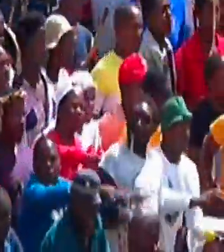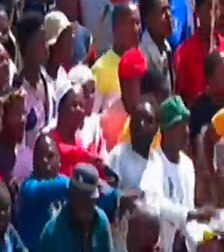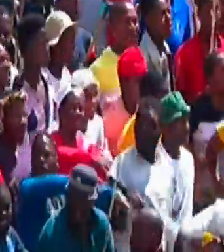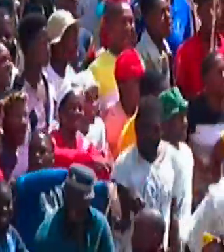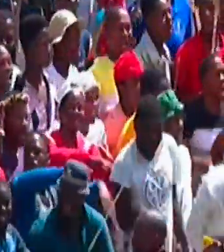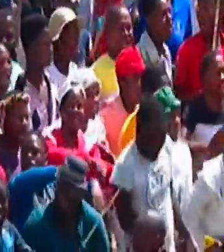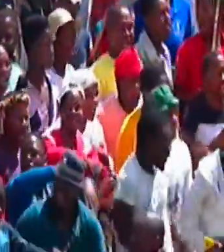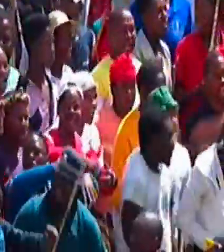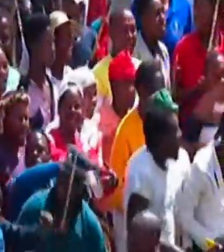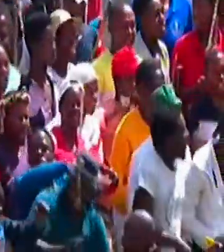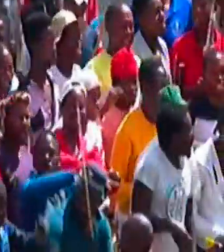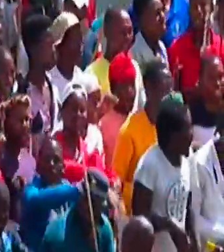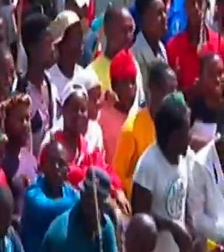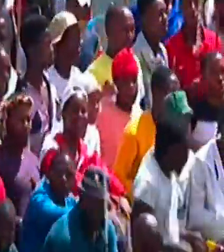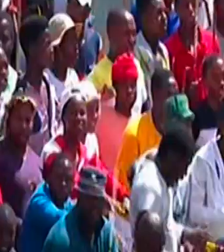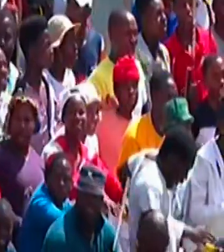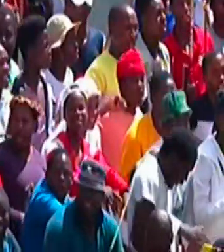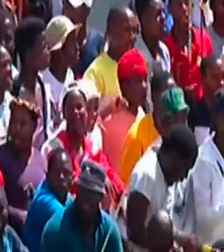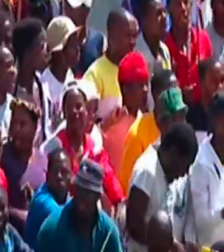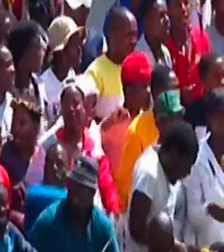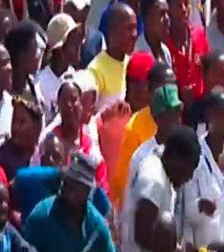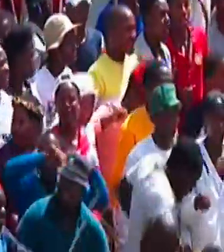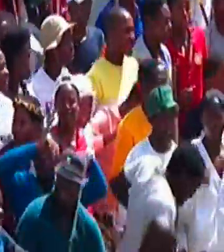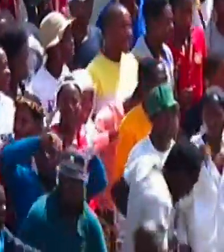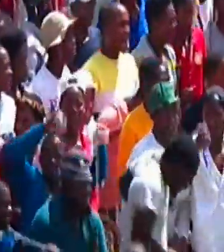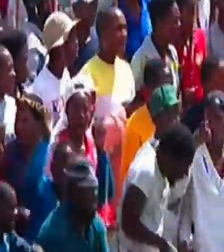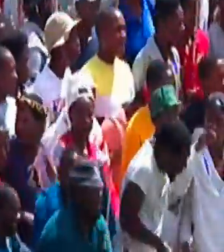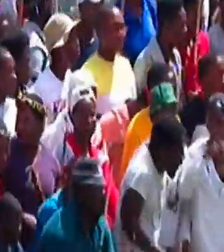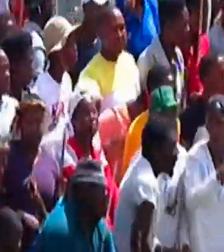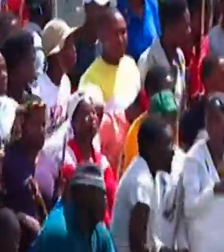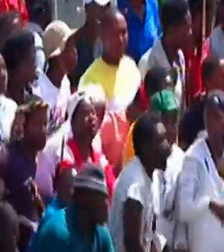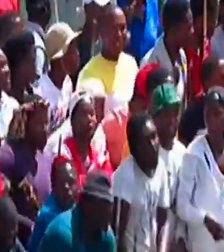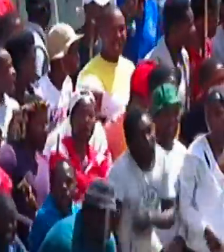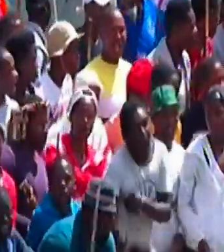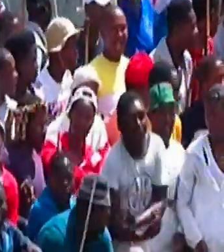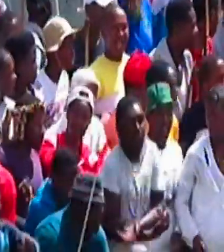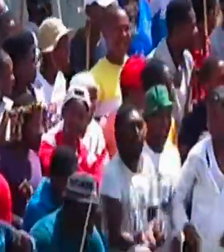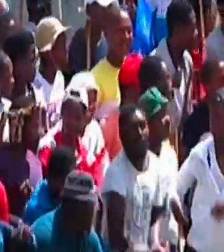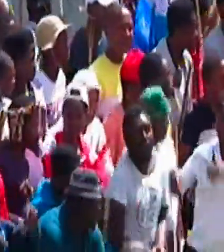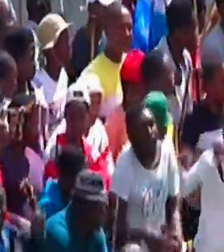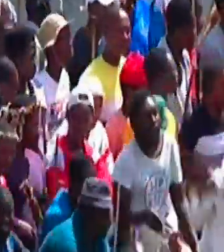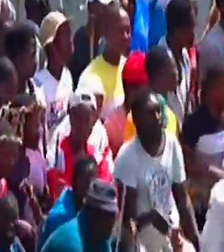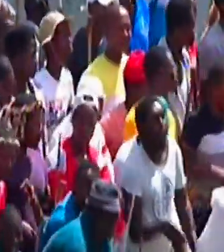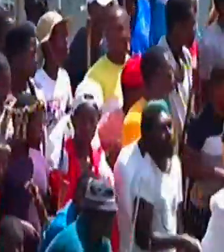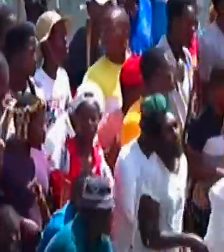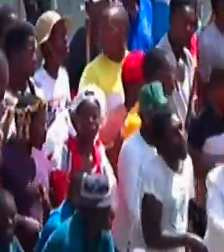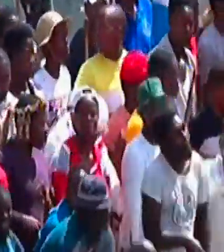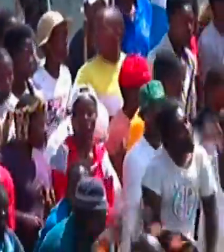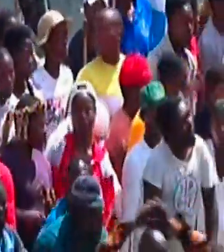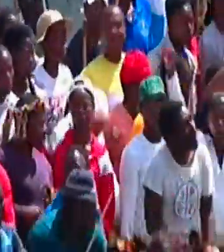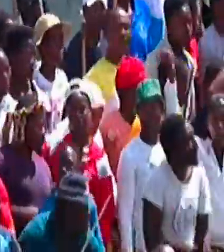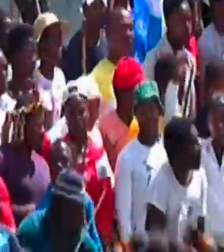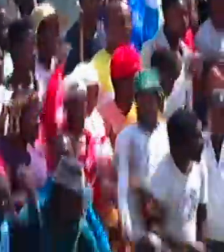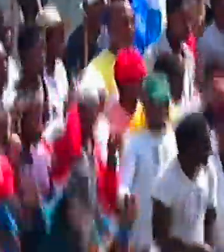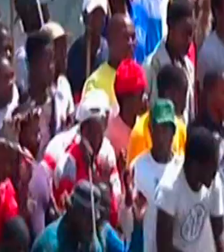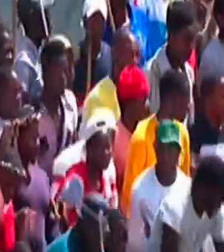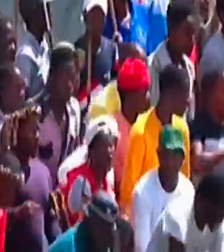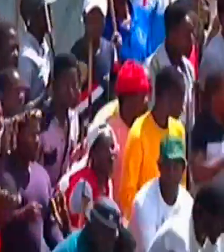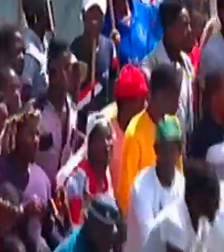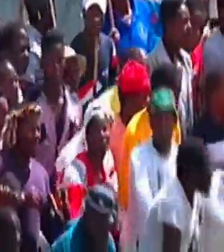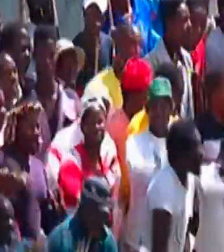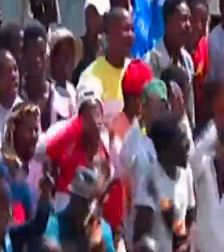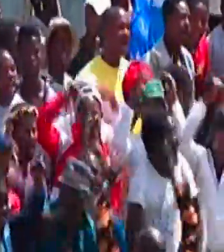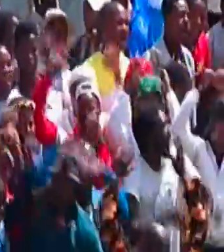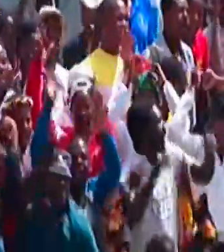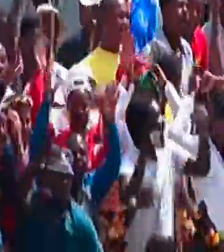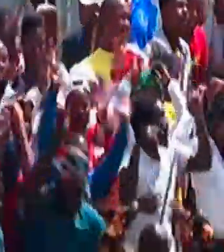Ejuba, the northern tip of Africa. They followed the river Nile and circled